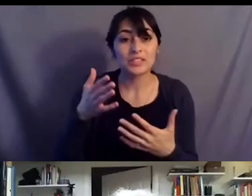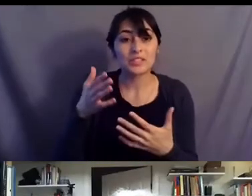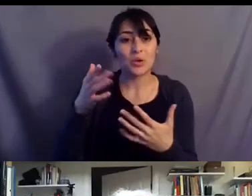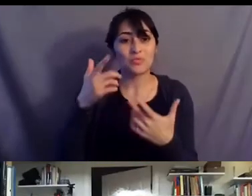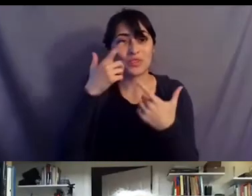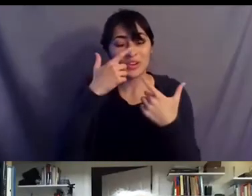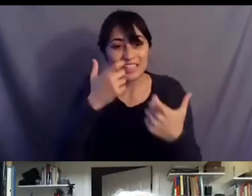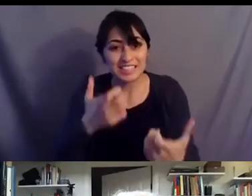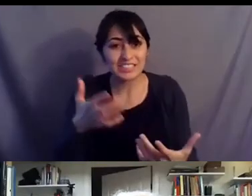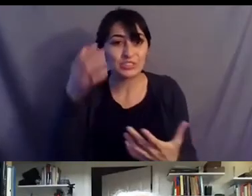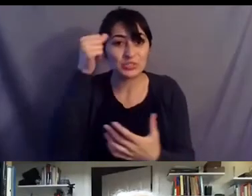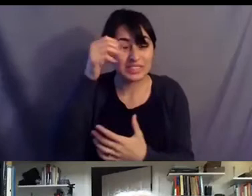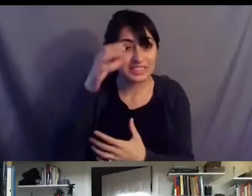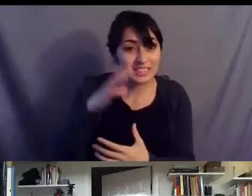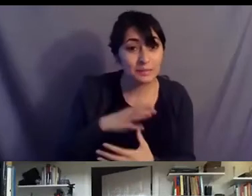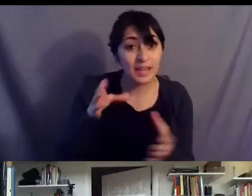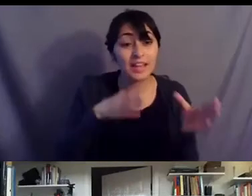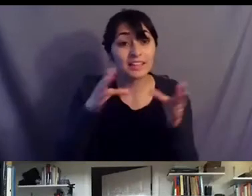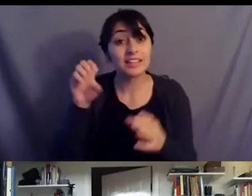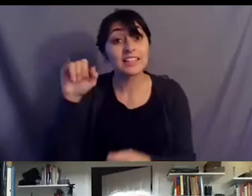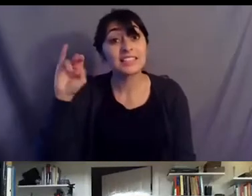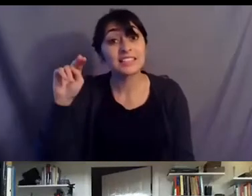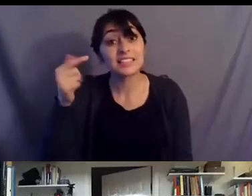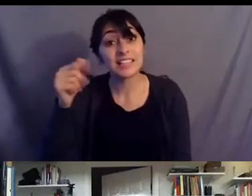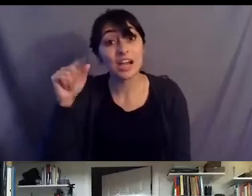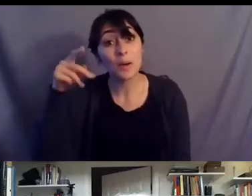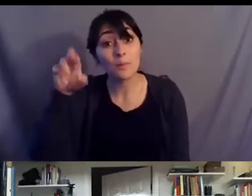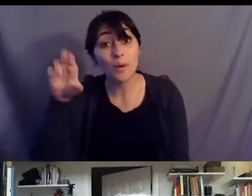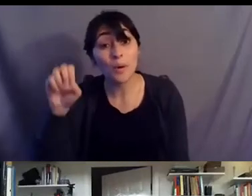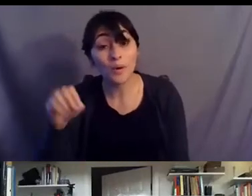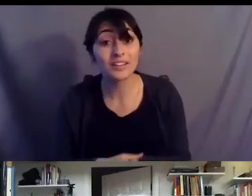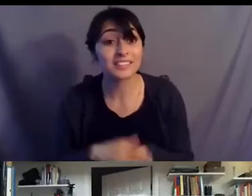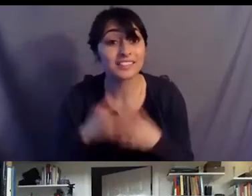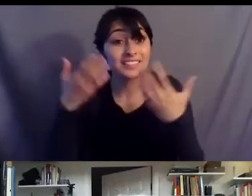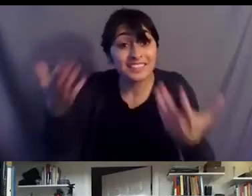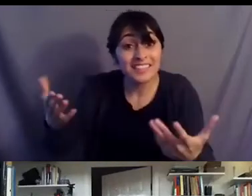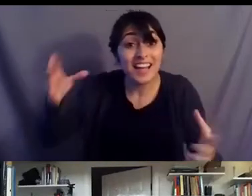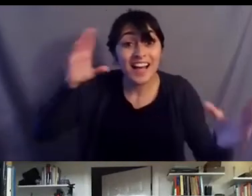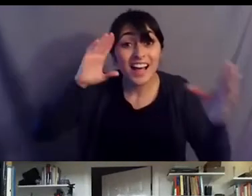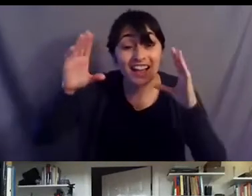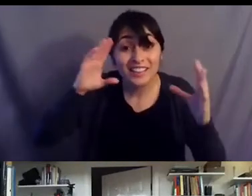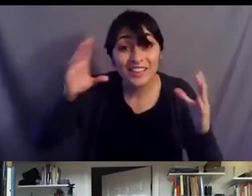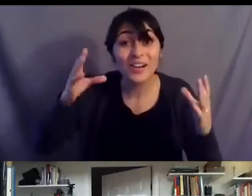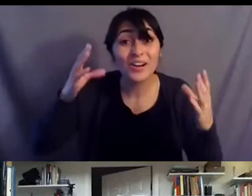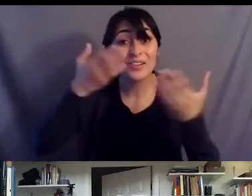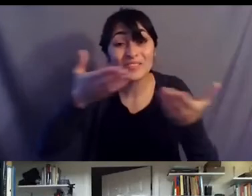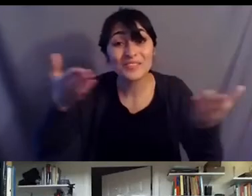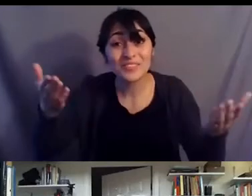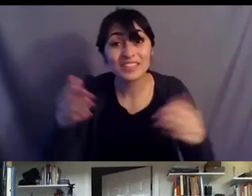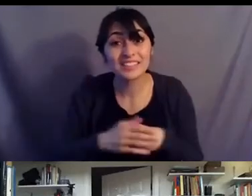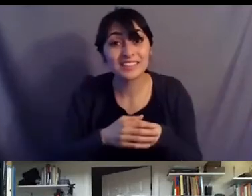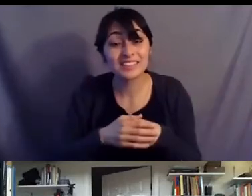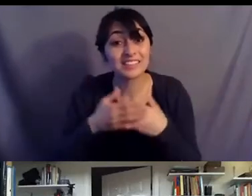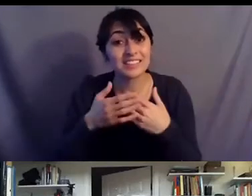so it is uh singapore kathy luke chow thank you for this education all right that goes to you gabby